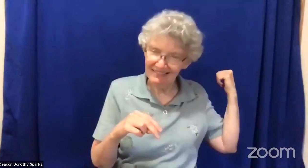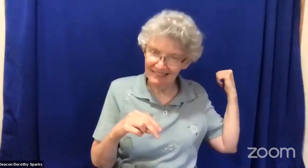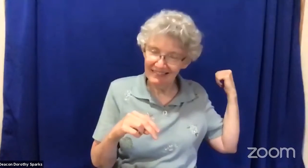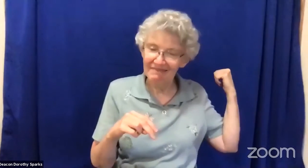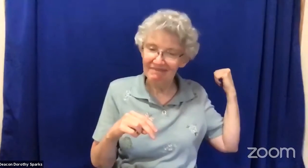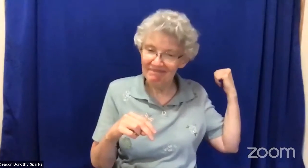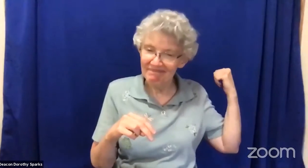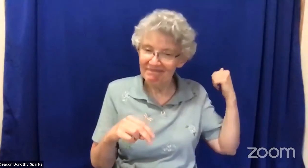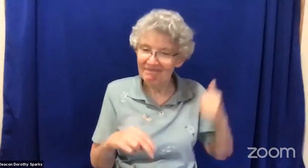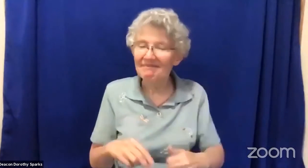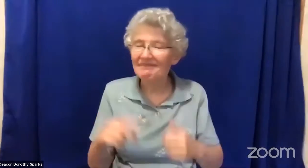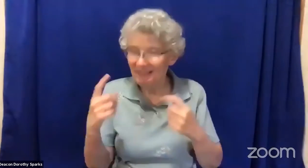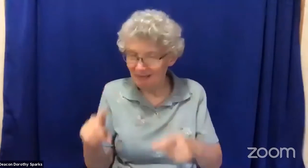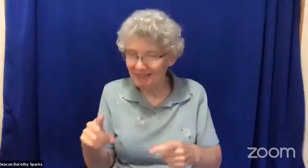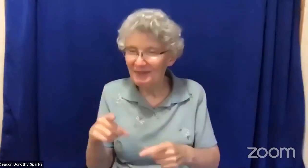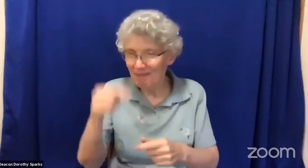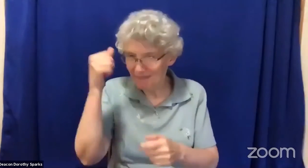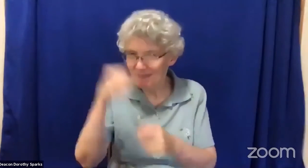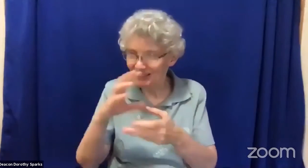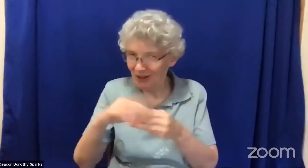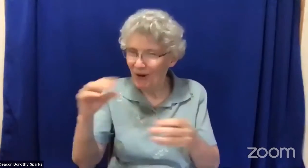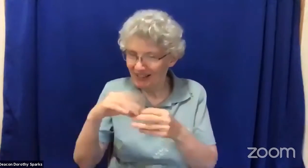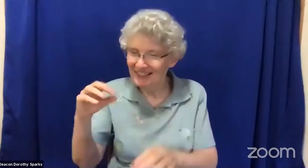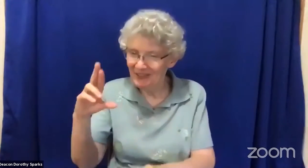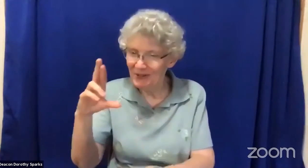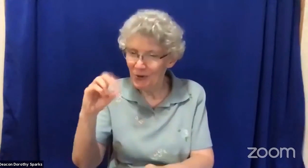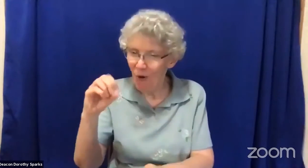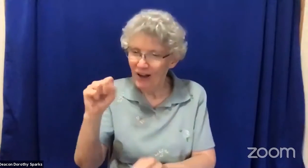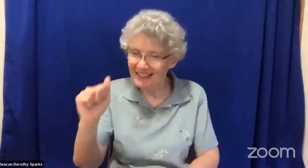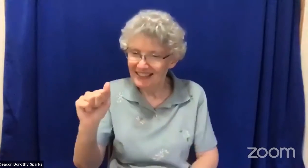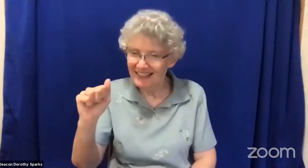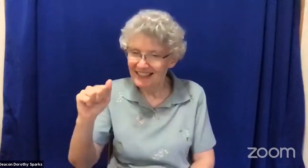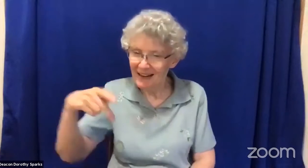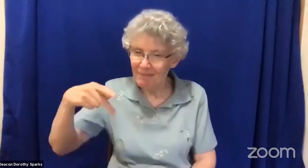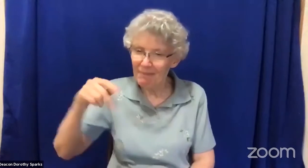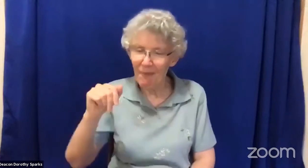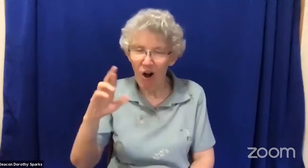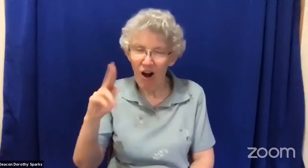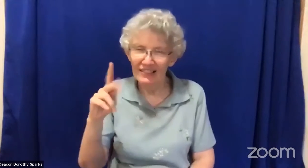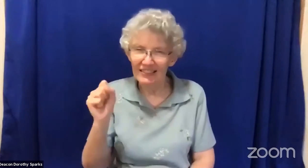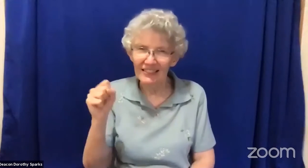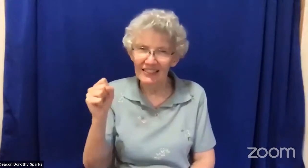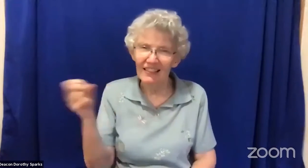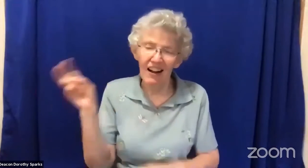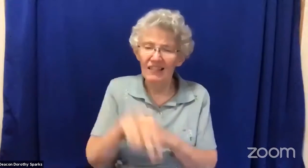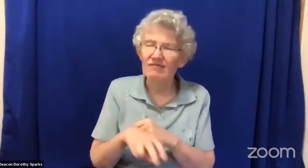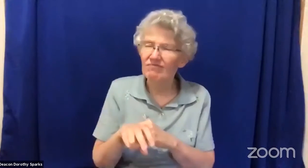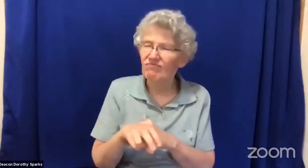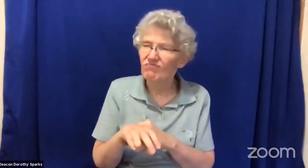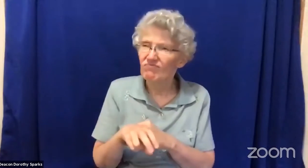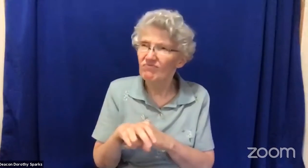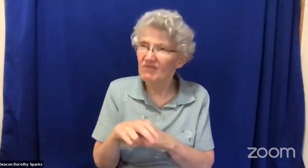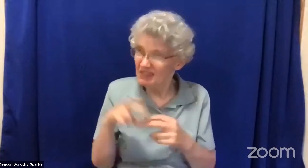Black people were told. they had to sit in the back of the bus. Until one day when Rosa Parks.